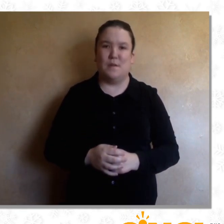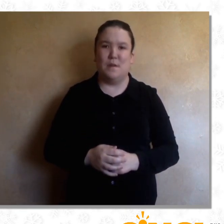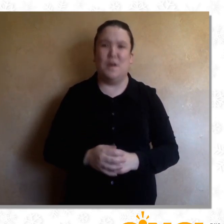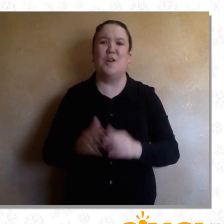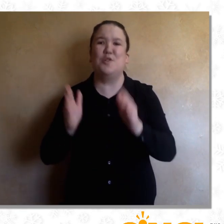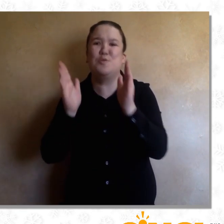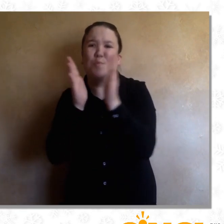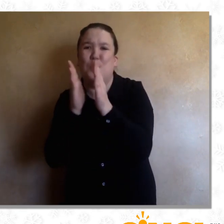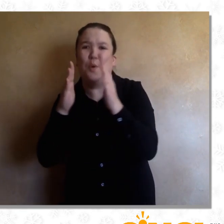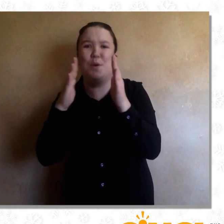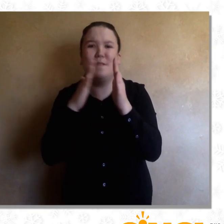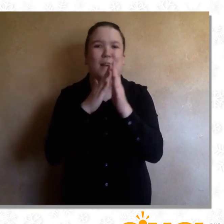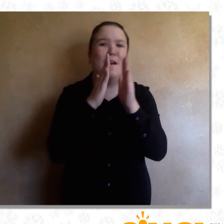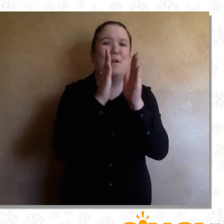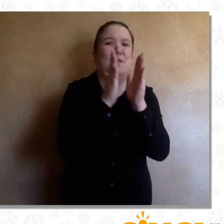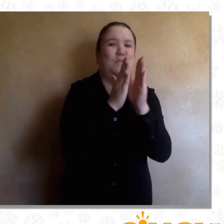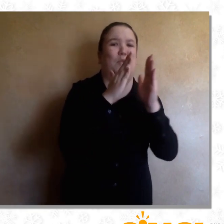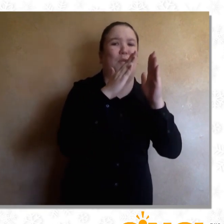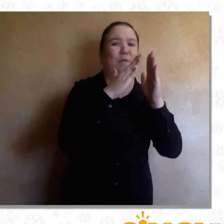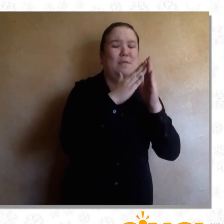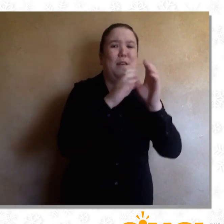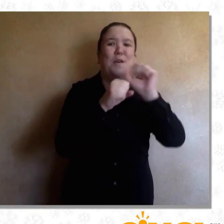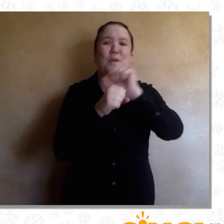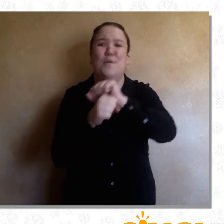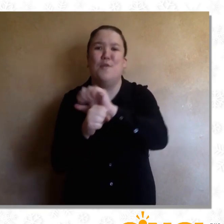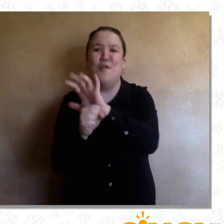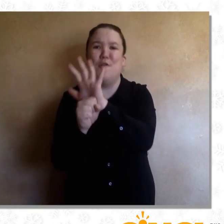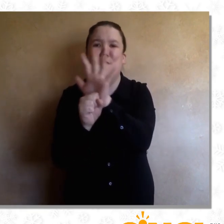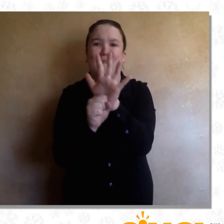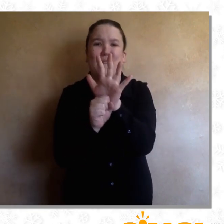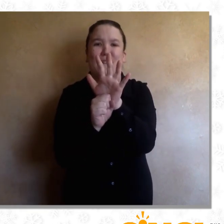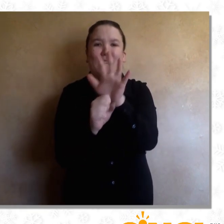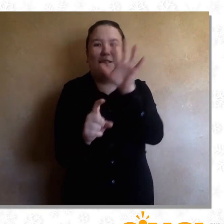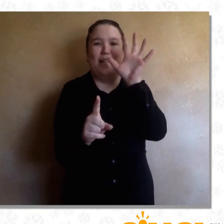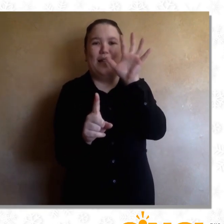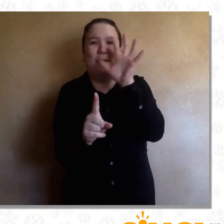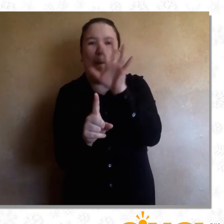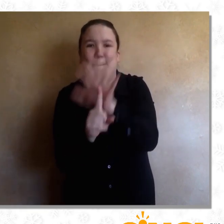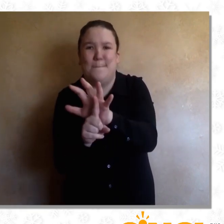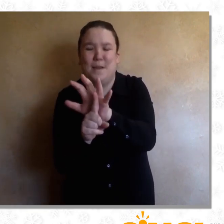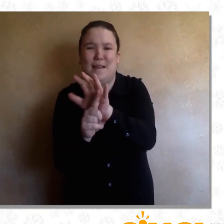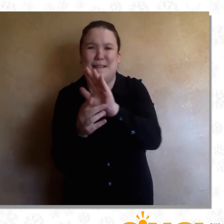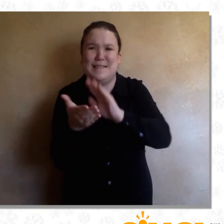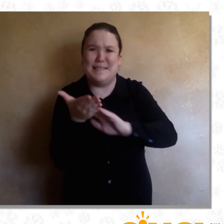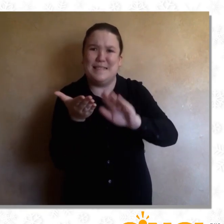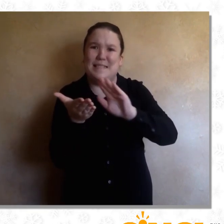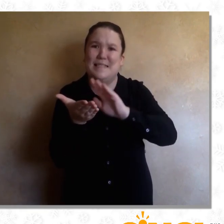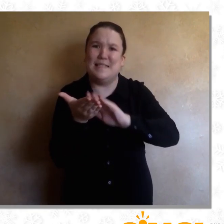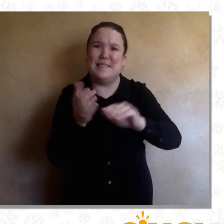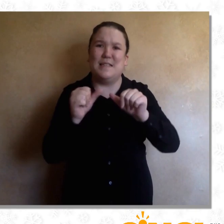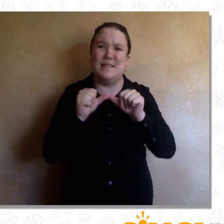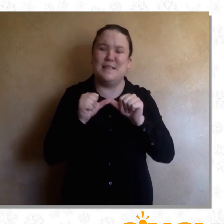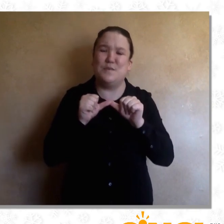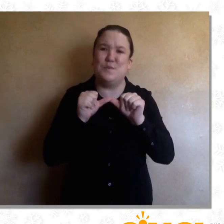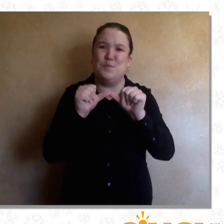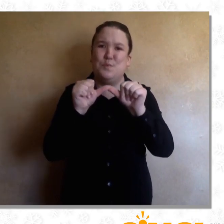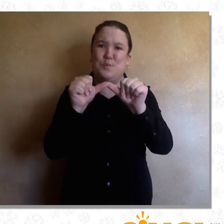Oh, little towns in COVID-land, Stay clean and